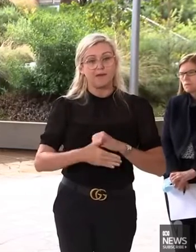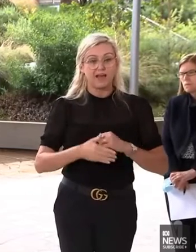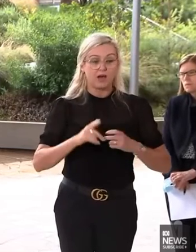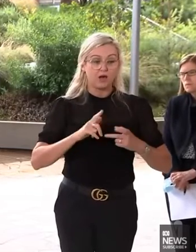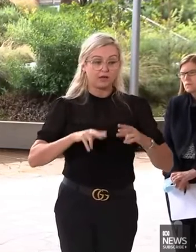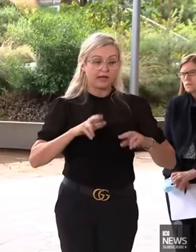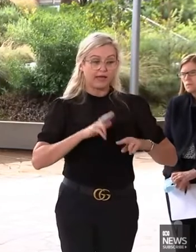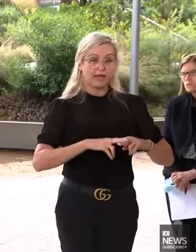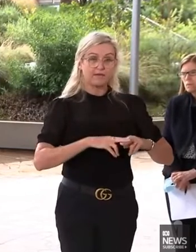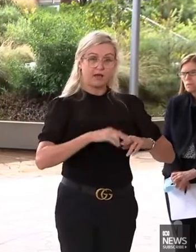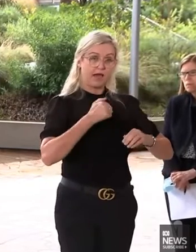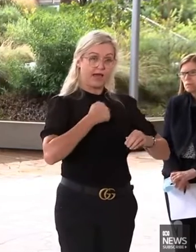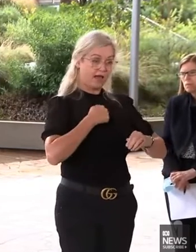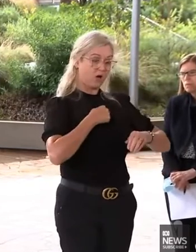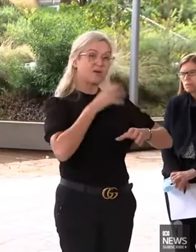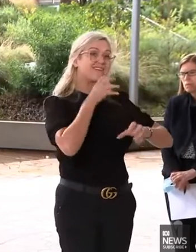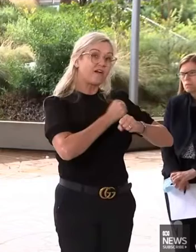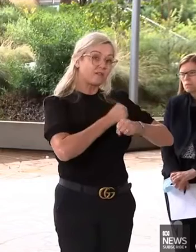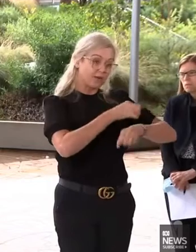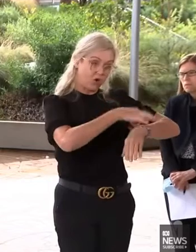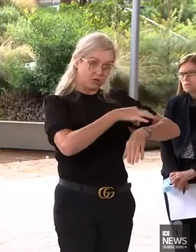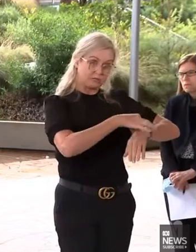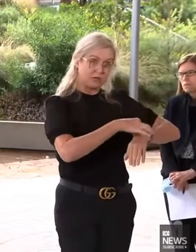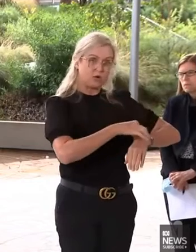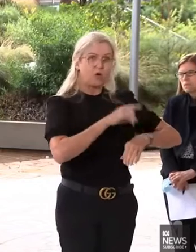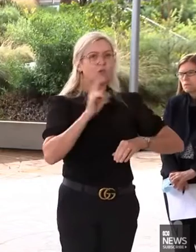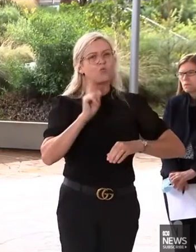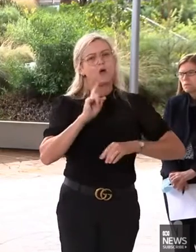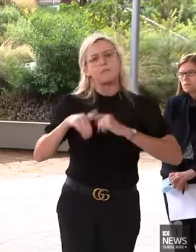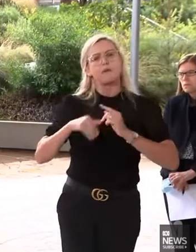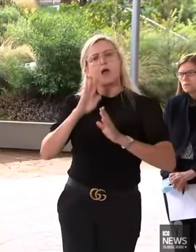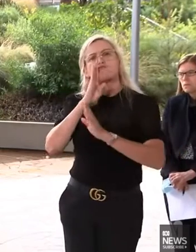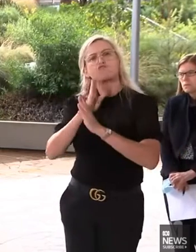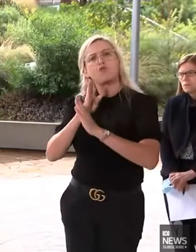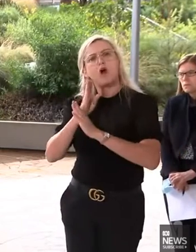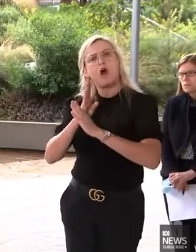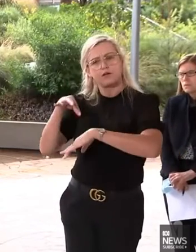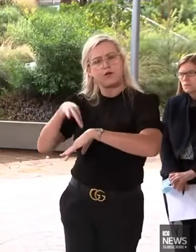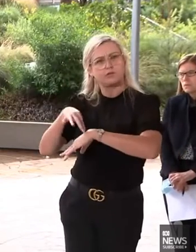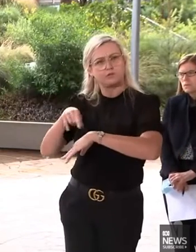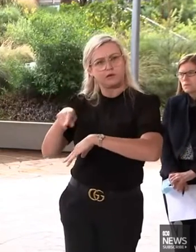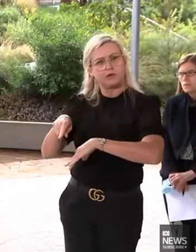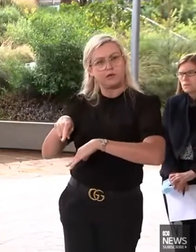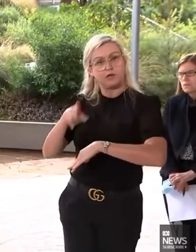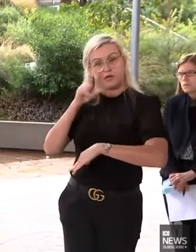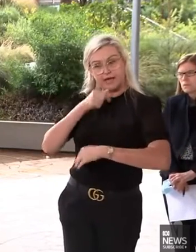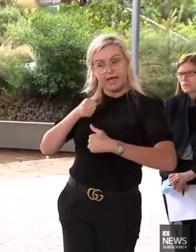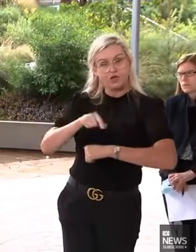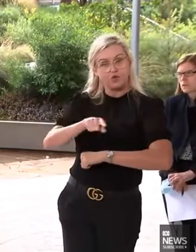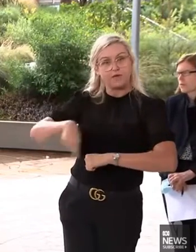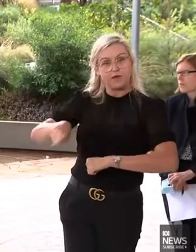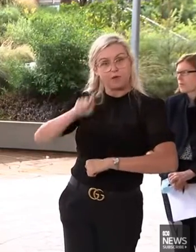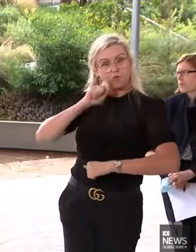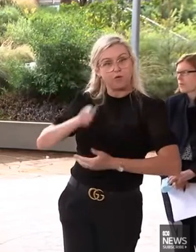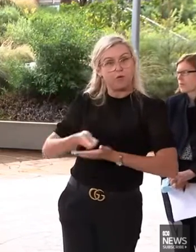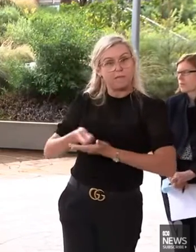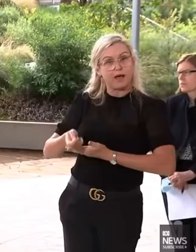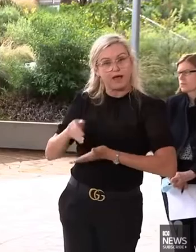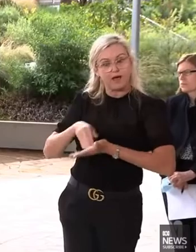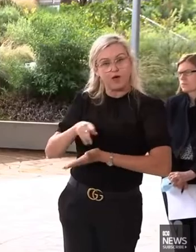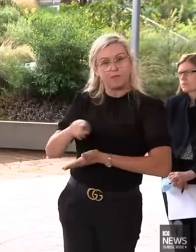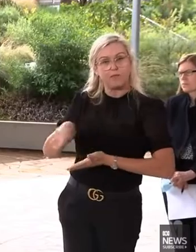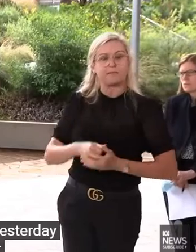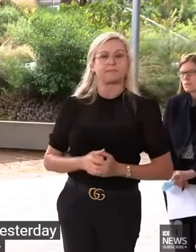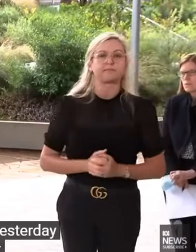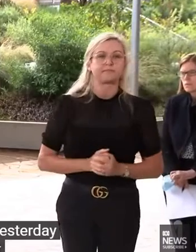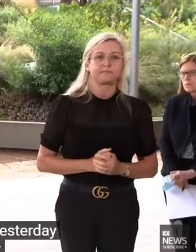private health networks? And if so, is there any incentive payments that have been considered to people? We've had, look, you heard the Federal